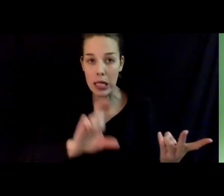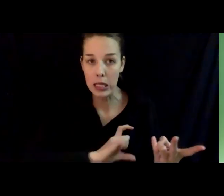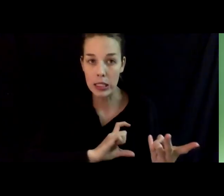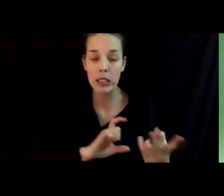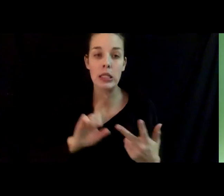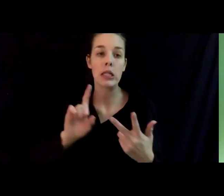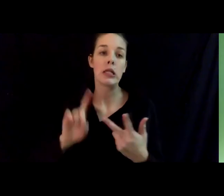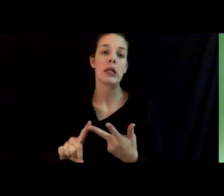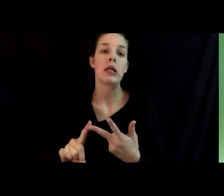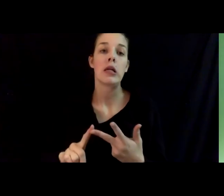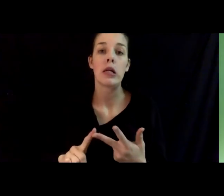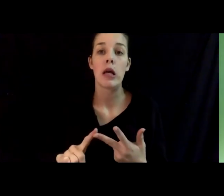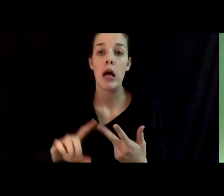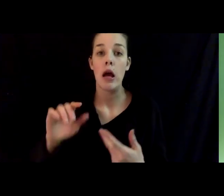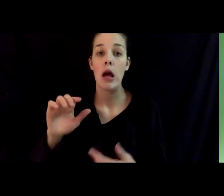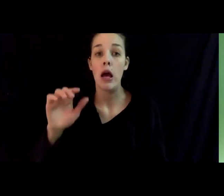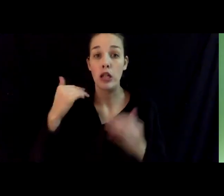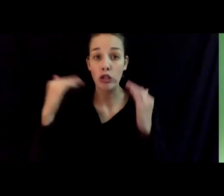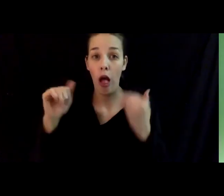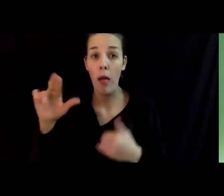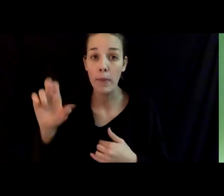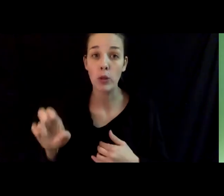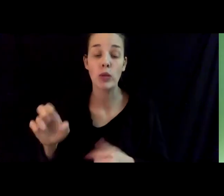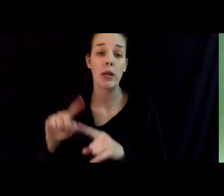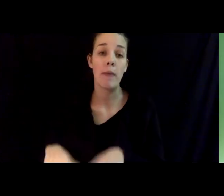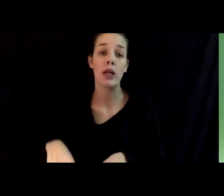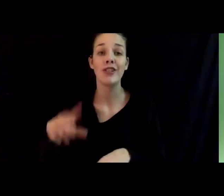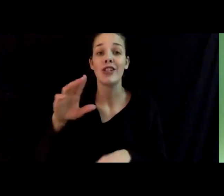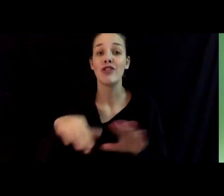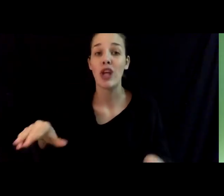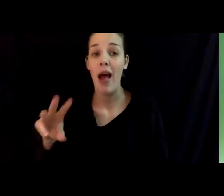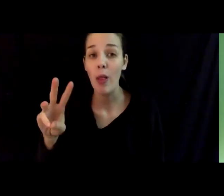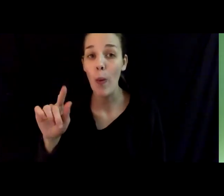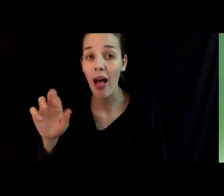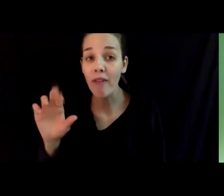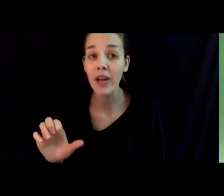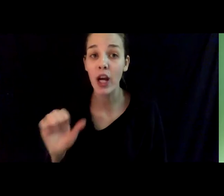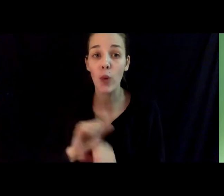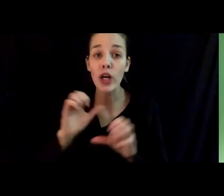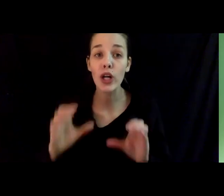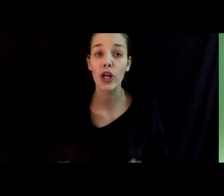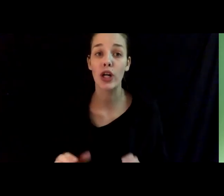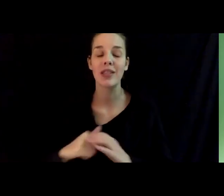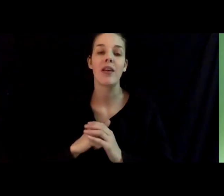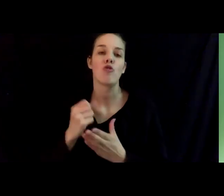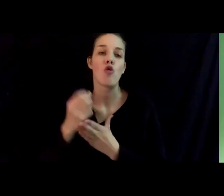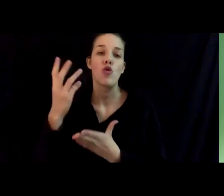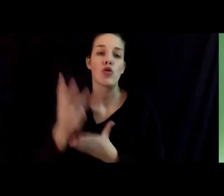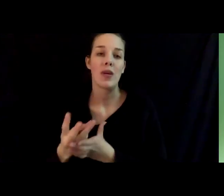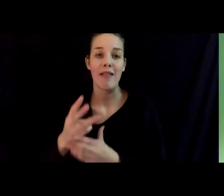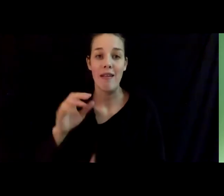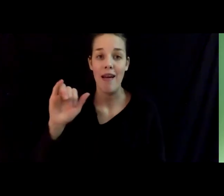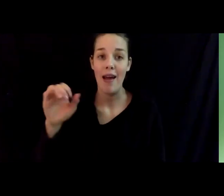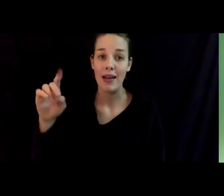dependent adult abuse, and child welfare social workers. After receiving IDAC's